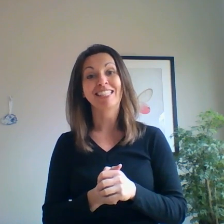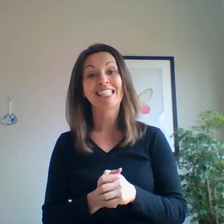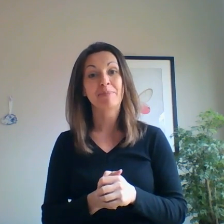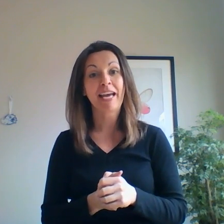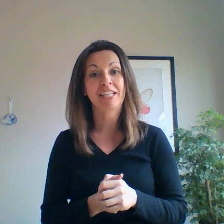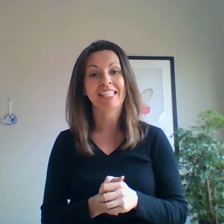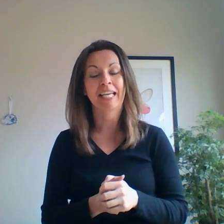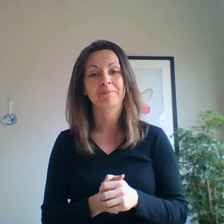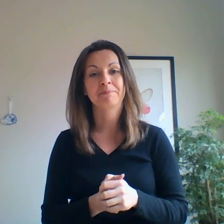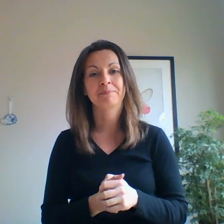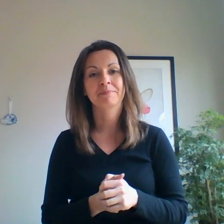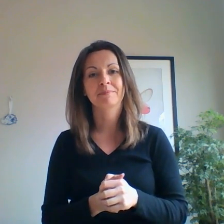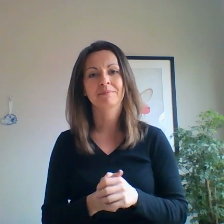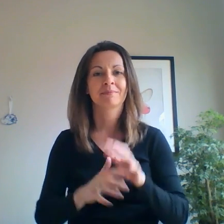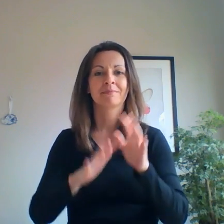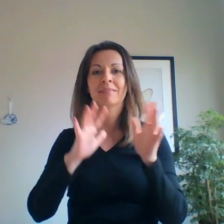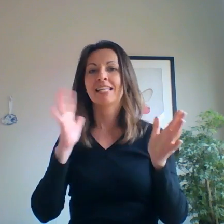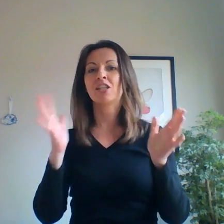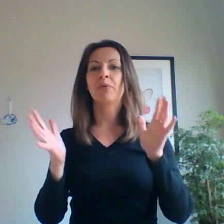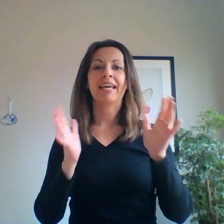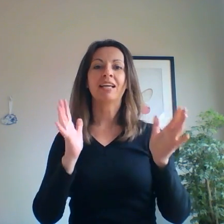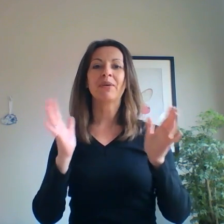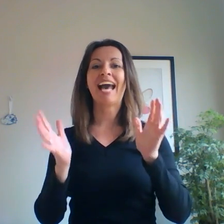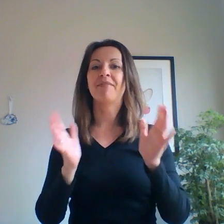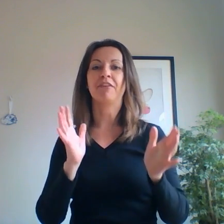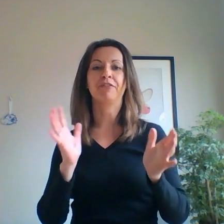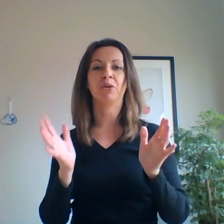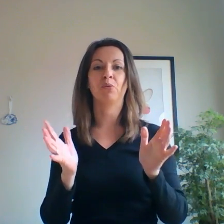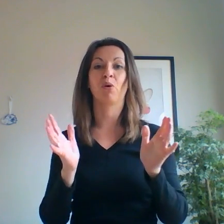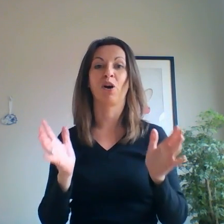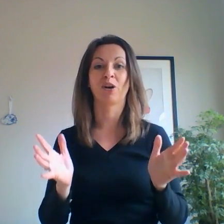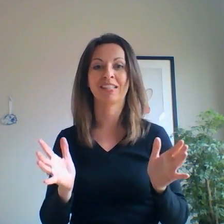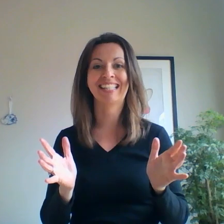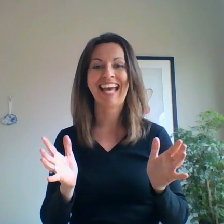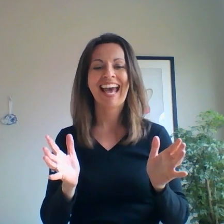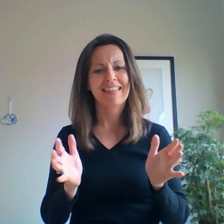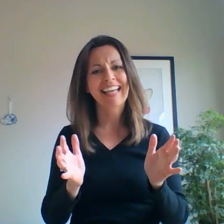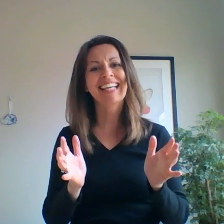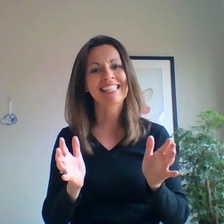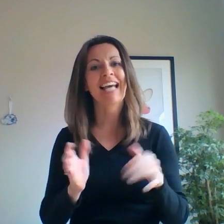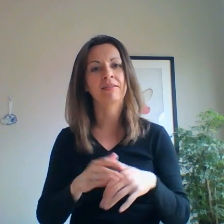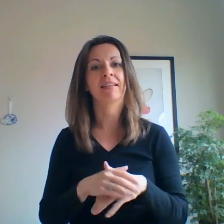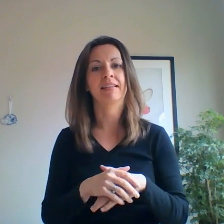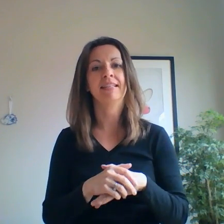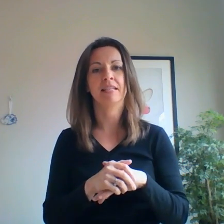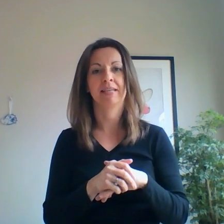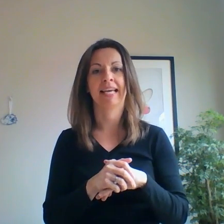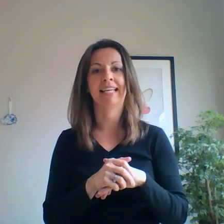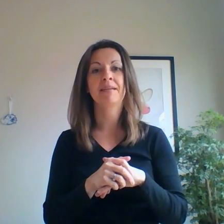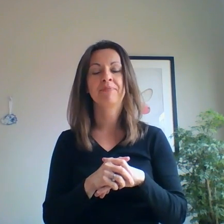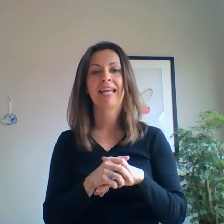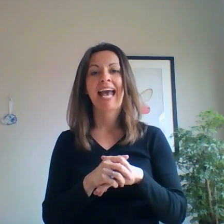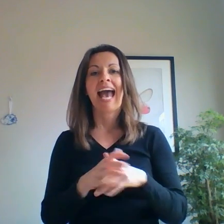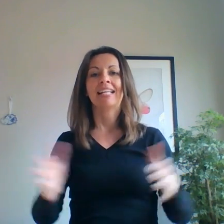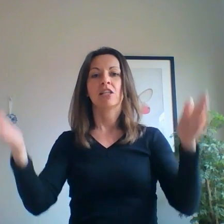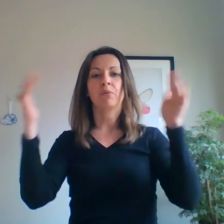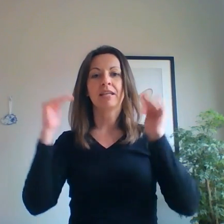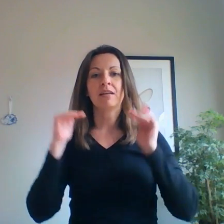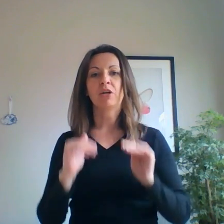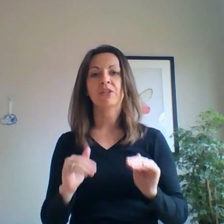disparity. So here we have a few words that can sound a little intimidating. And so we want to